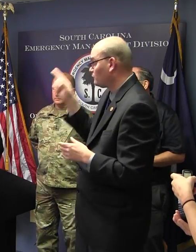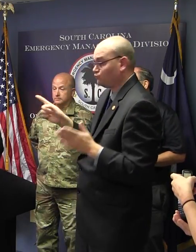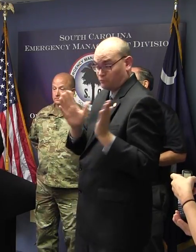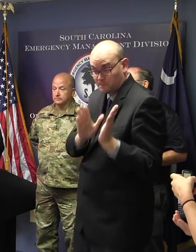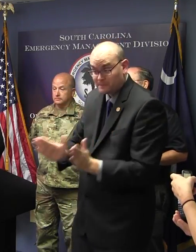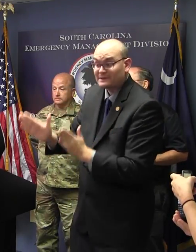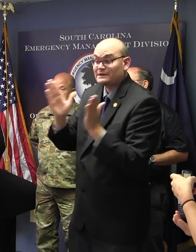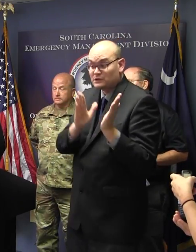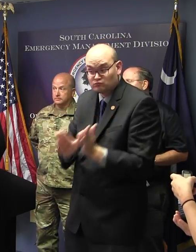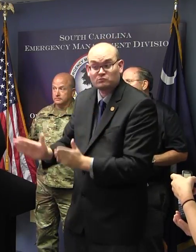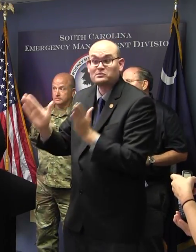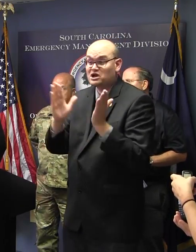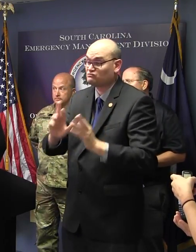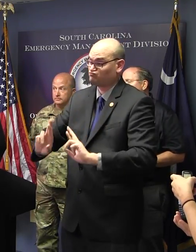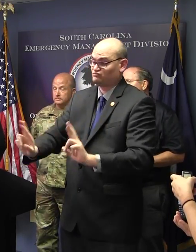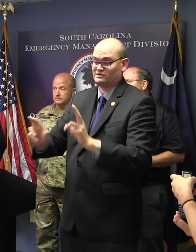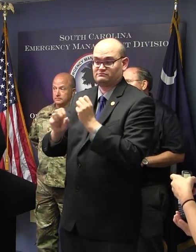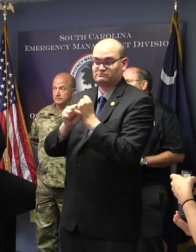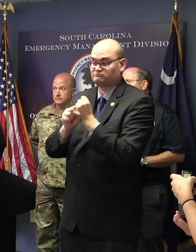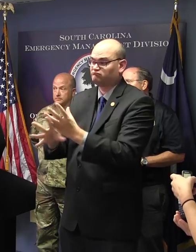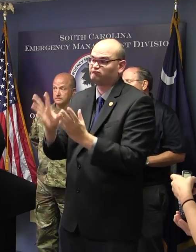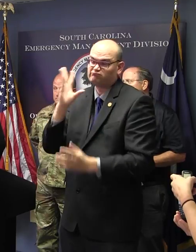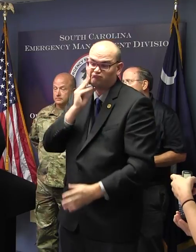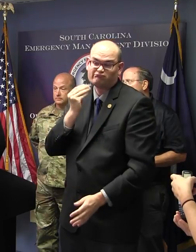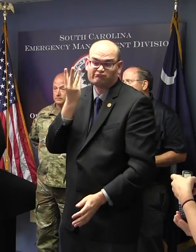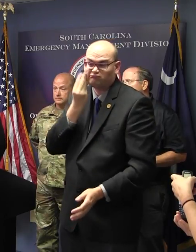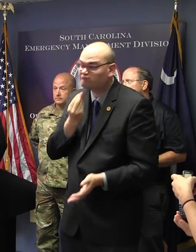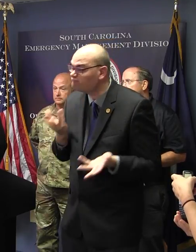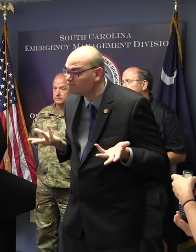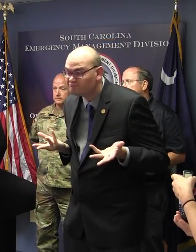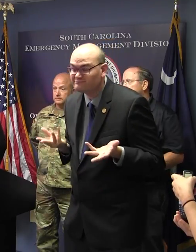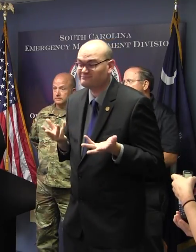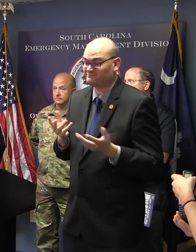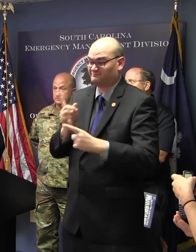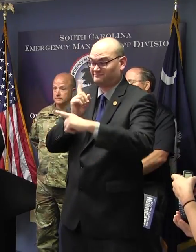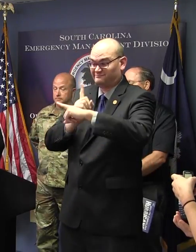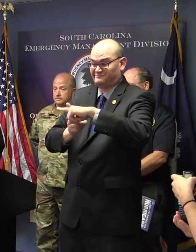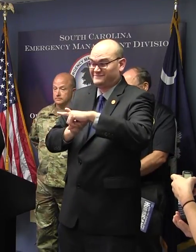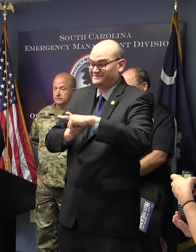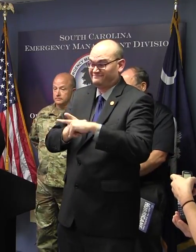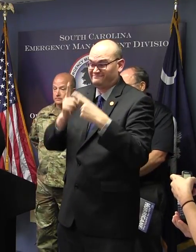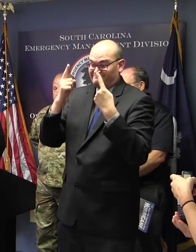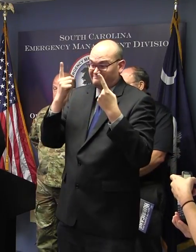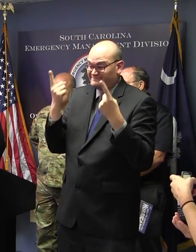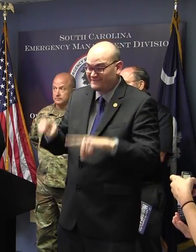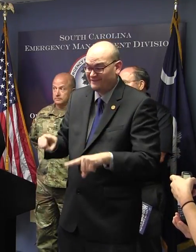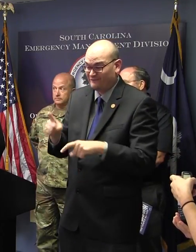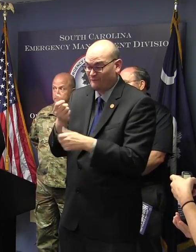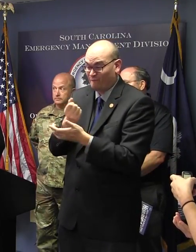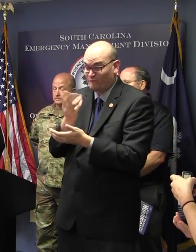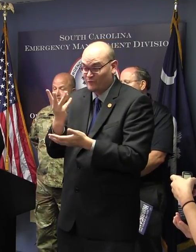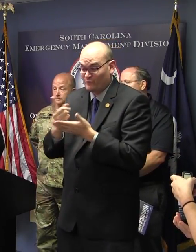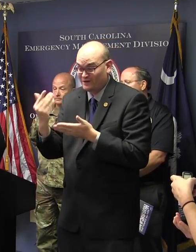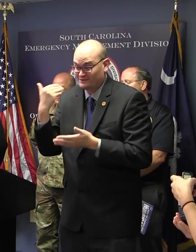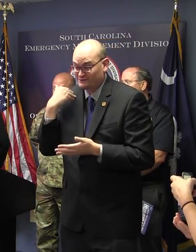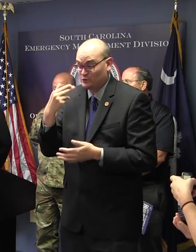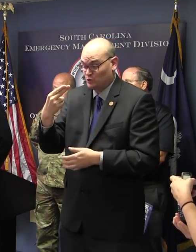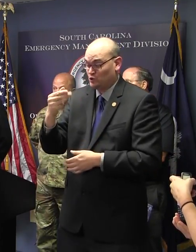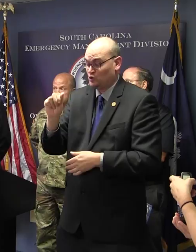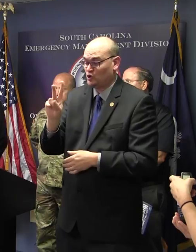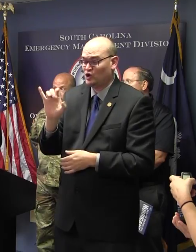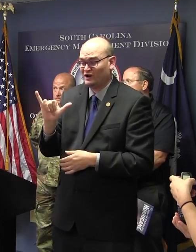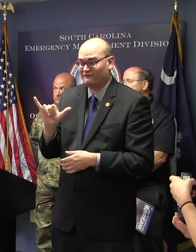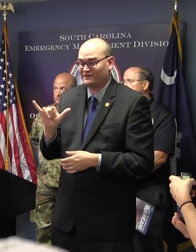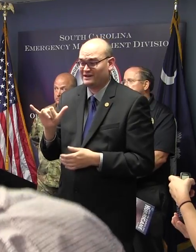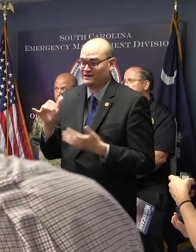things that we've been through. Of course, with the recent experience of just in the last few weeks, they're on high